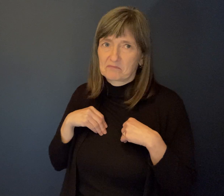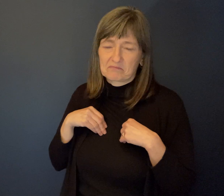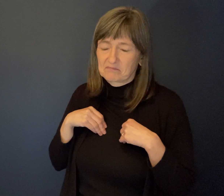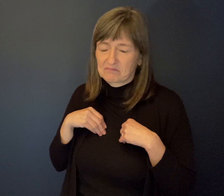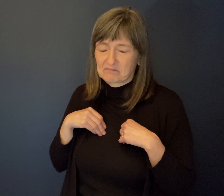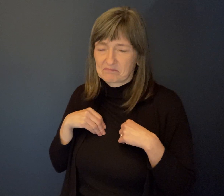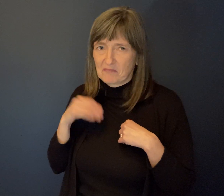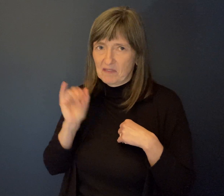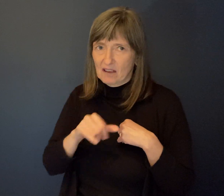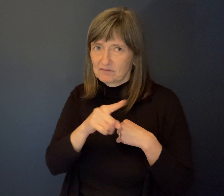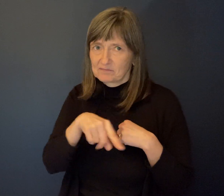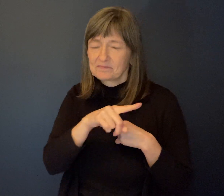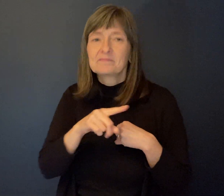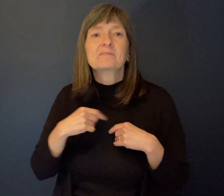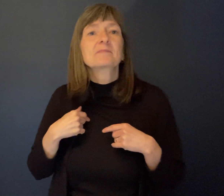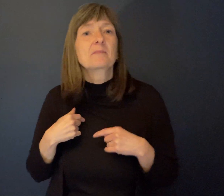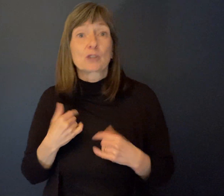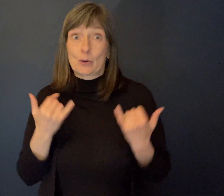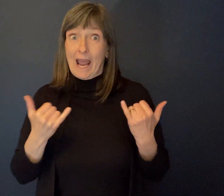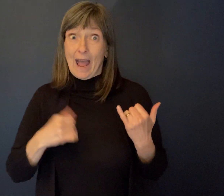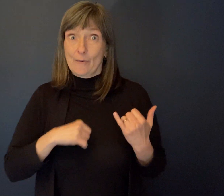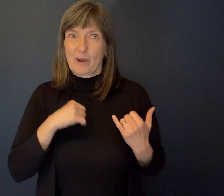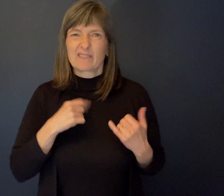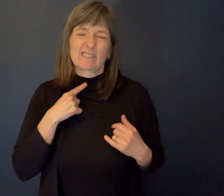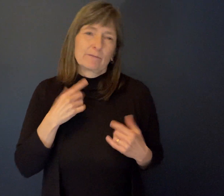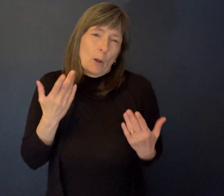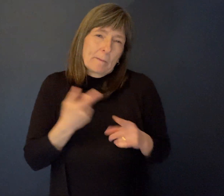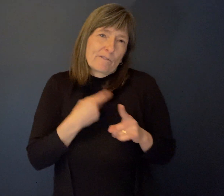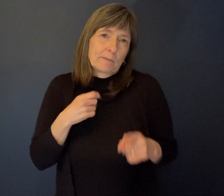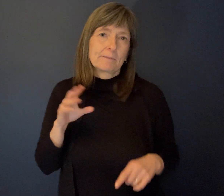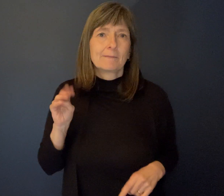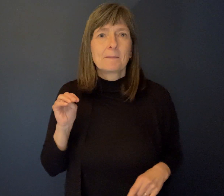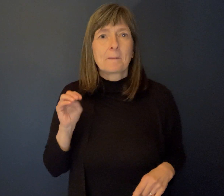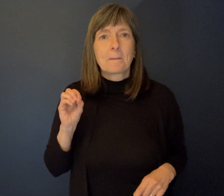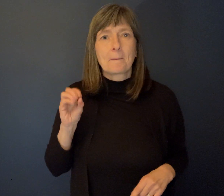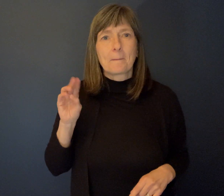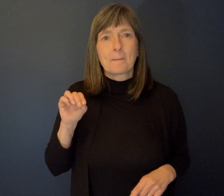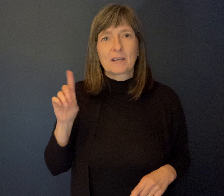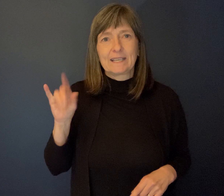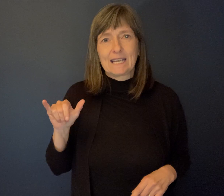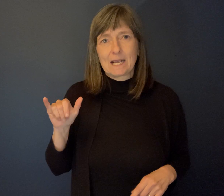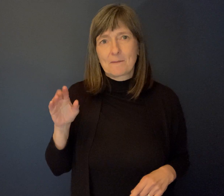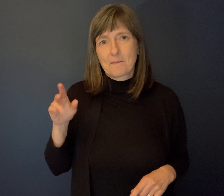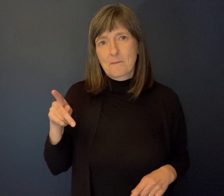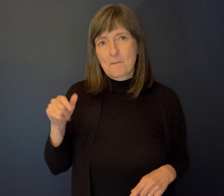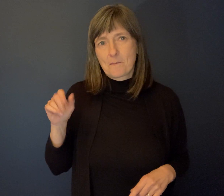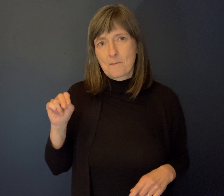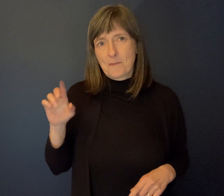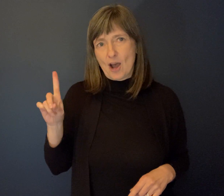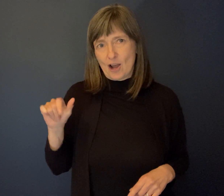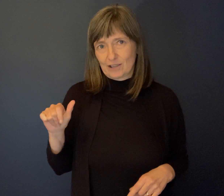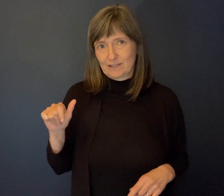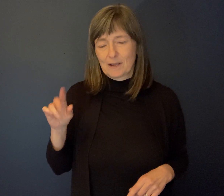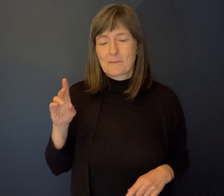Bill will proudly say to you, we'll take care of this. Off they go in his vehicle. They go with chains